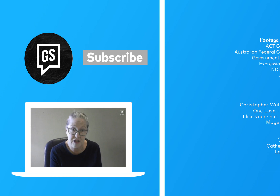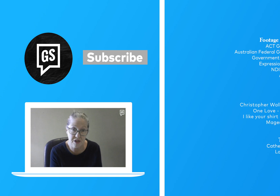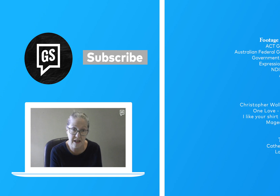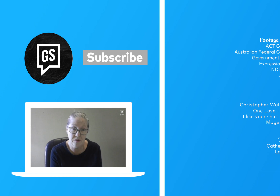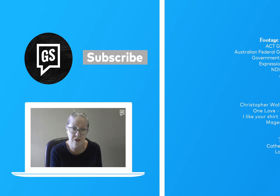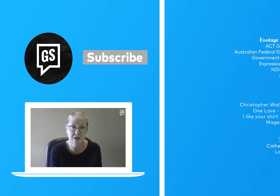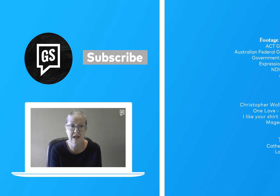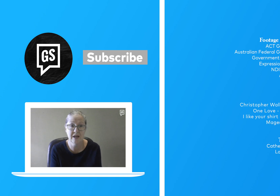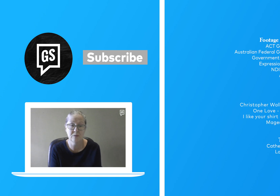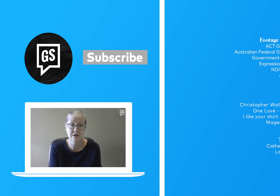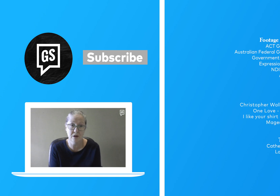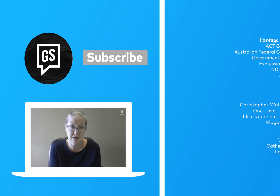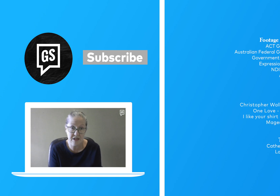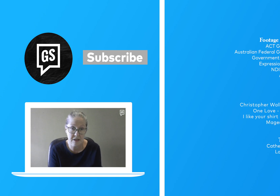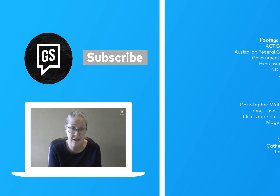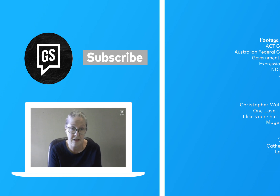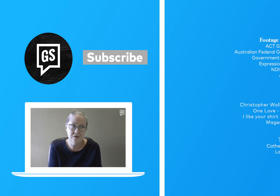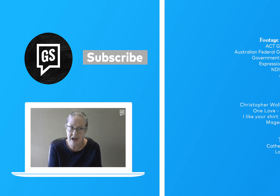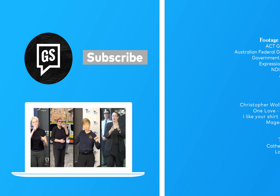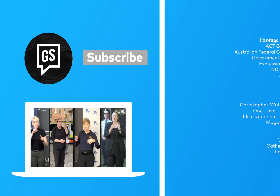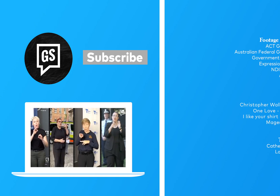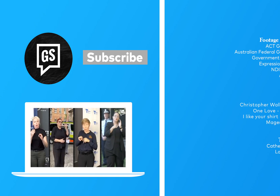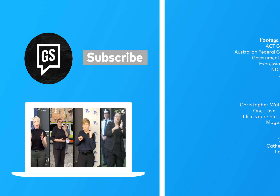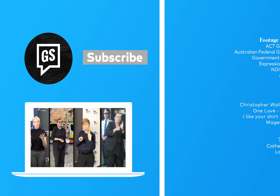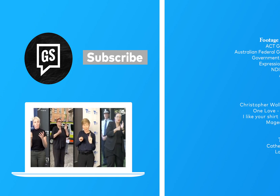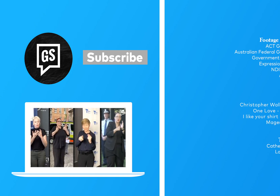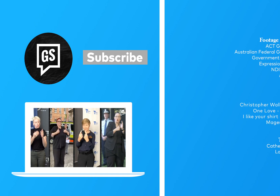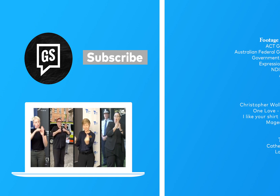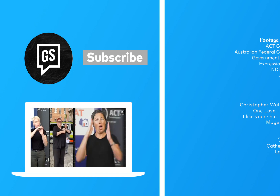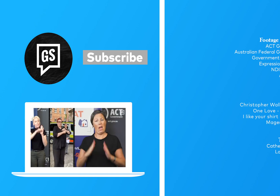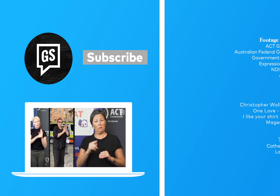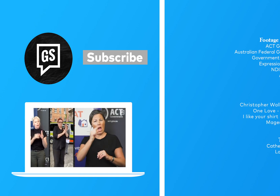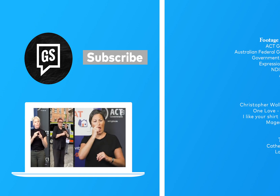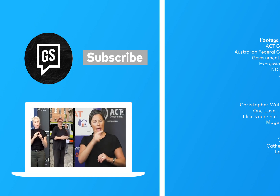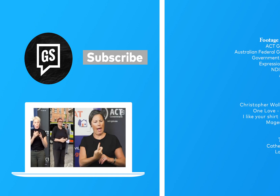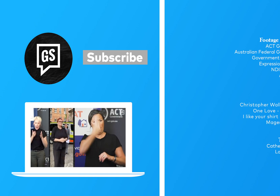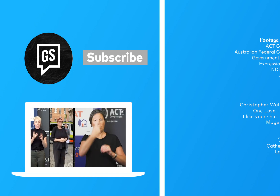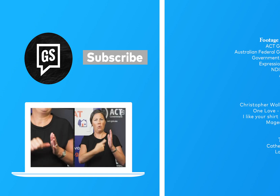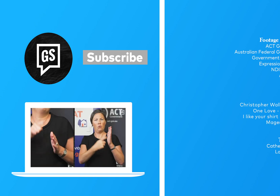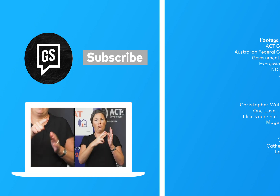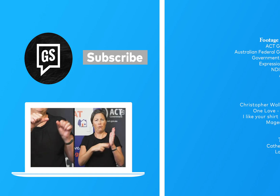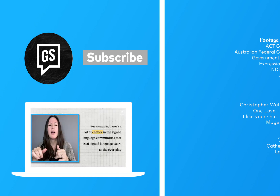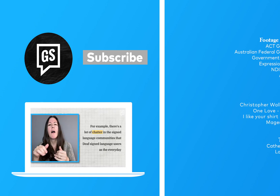certainly have a newfound appreciation for the guys and girls that we're seeing on our screens a lot at the moment.